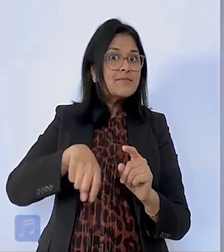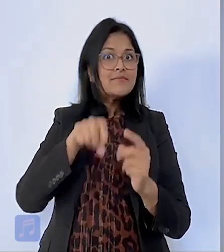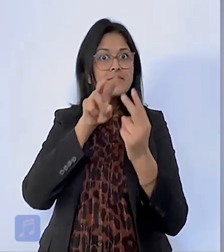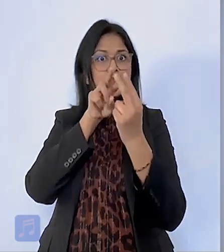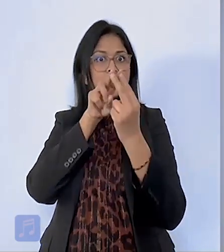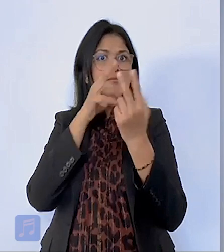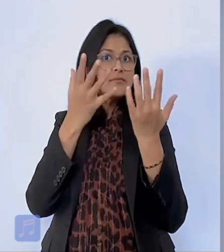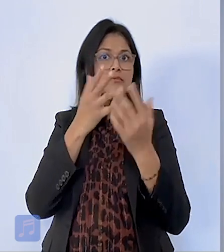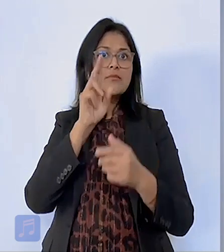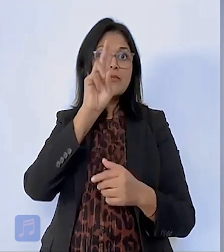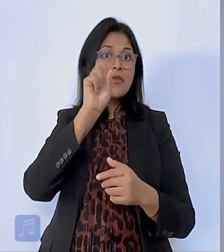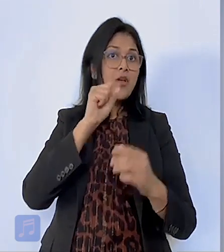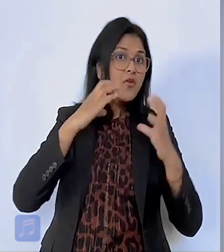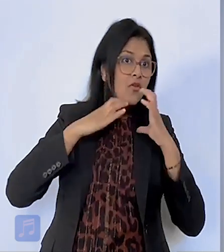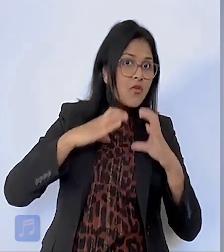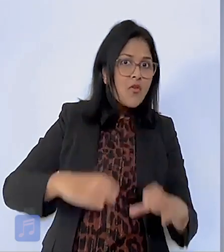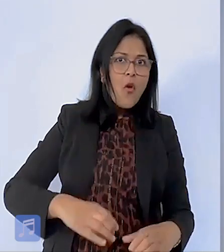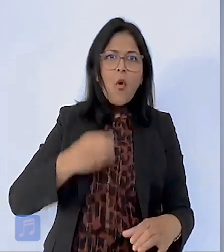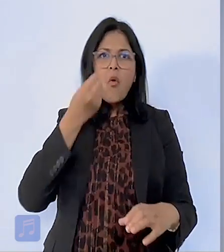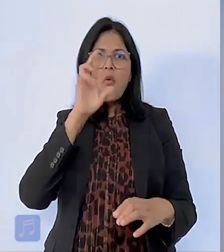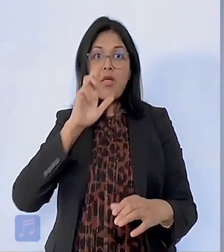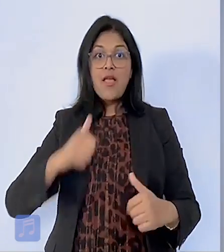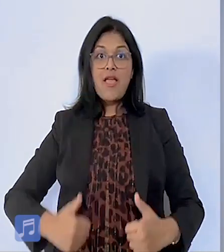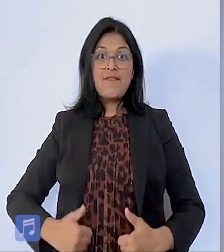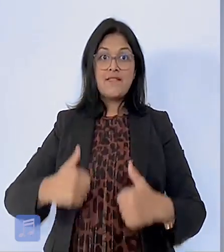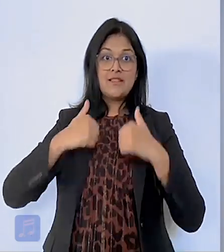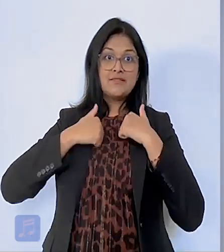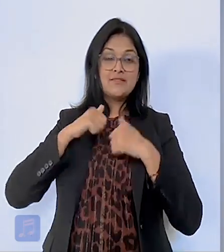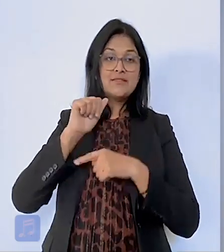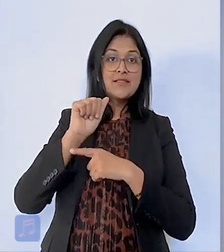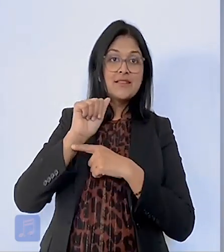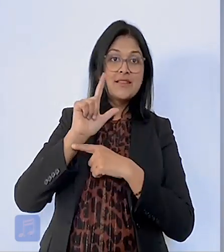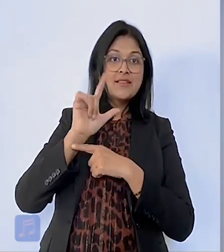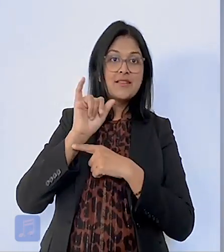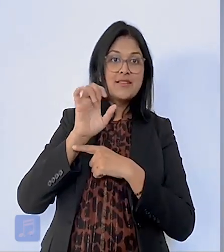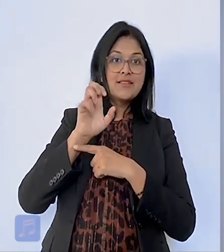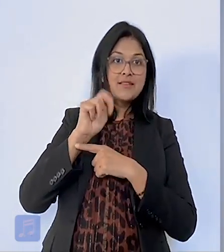You must be a U.S. citizen or a resident alien all year.